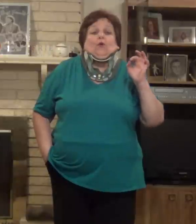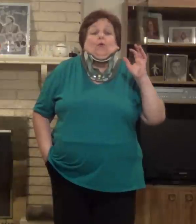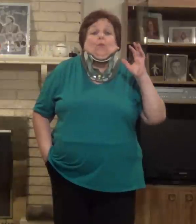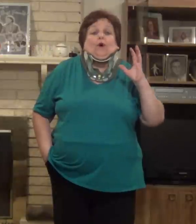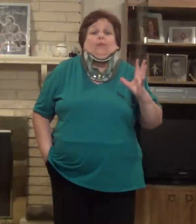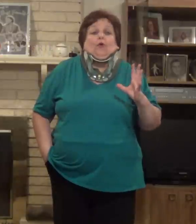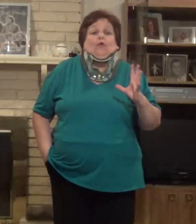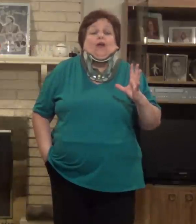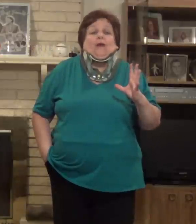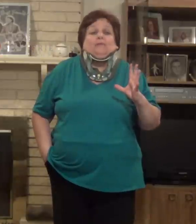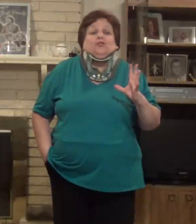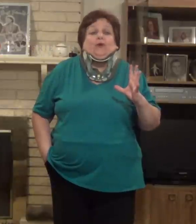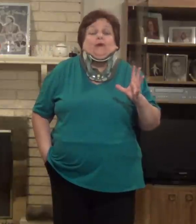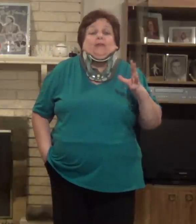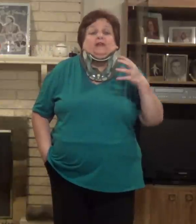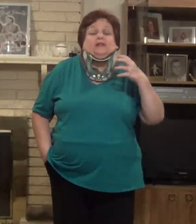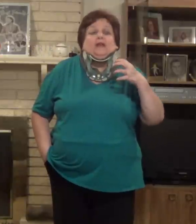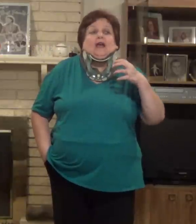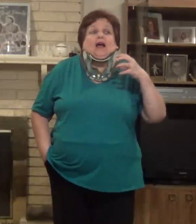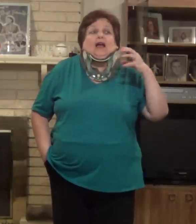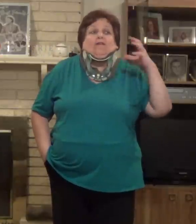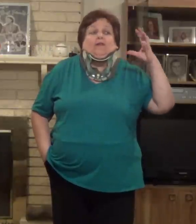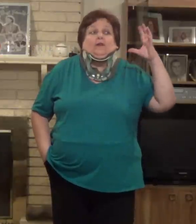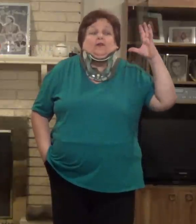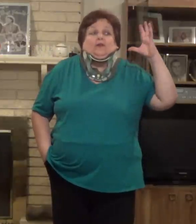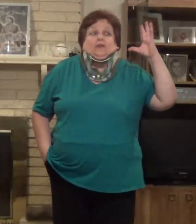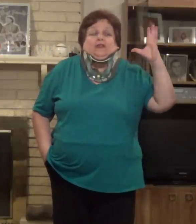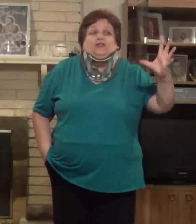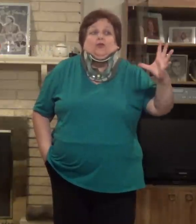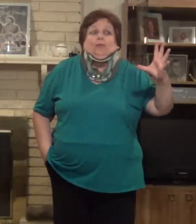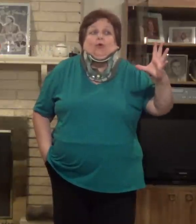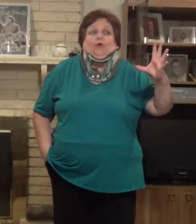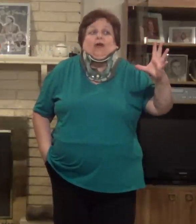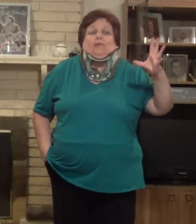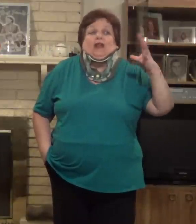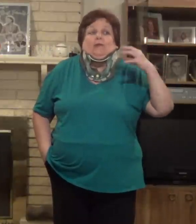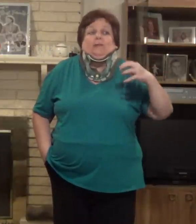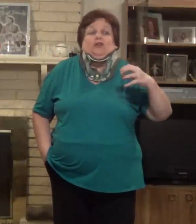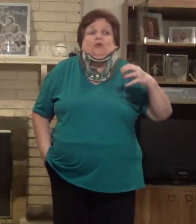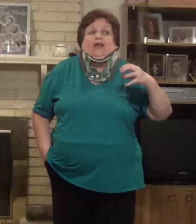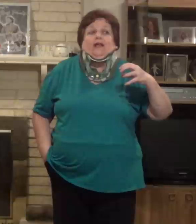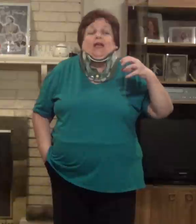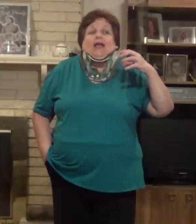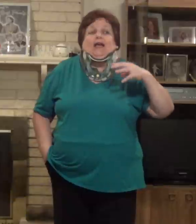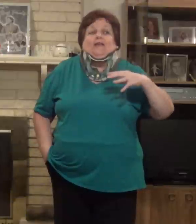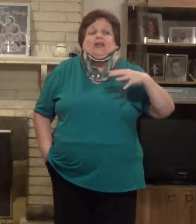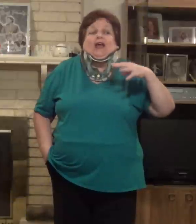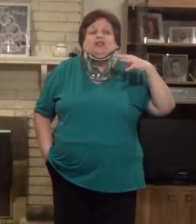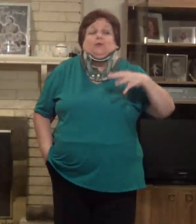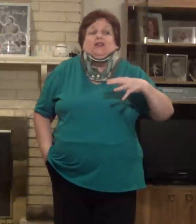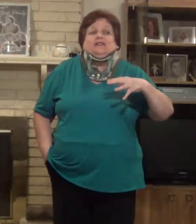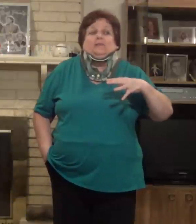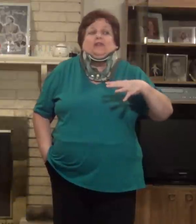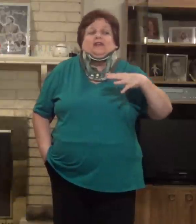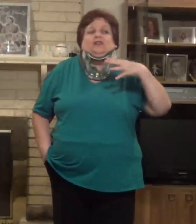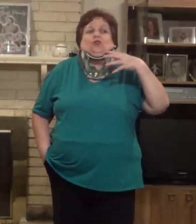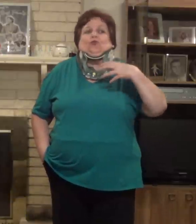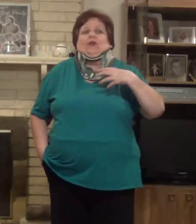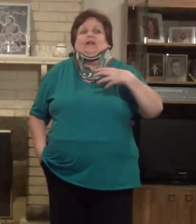what program I'm doing because I've listened to a program that I'm going to be doing. And then I tweaked some things and created